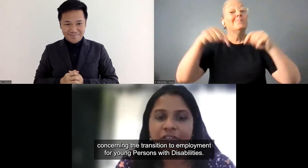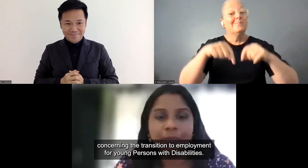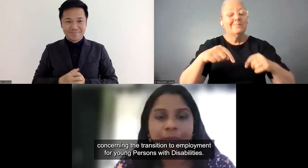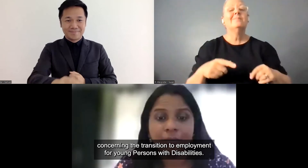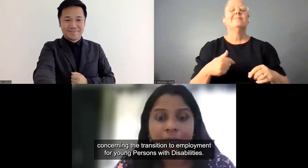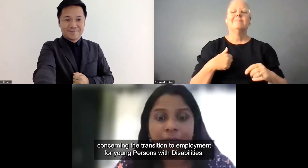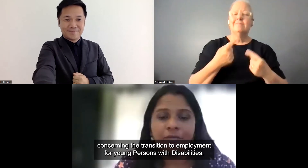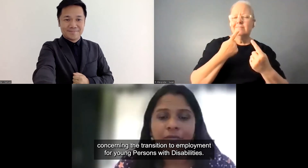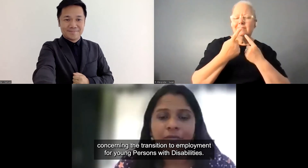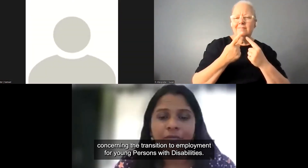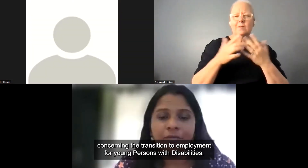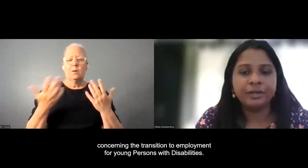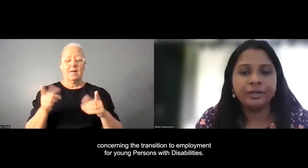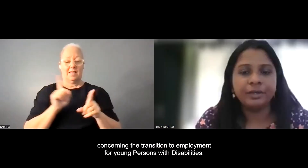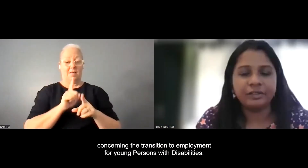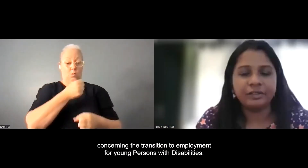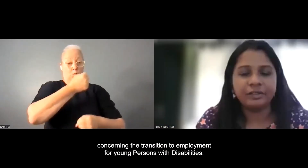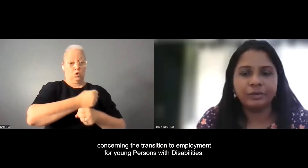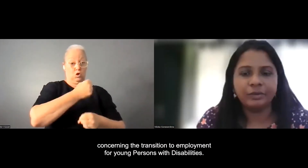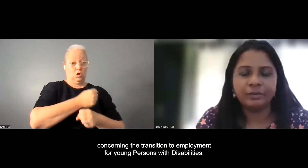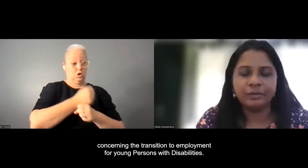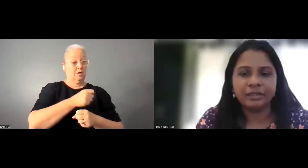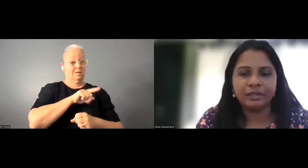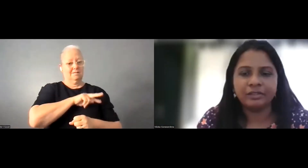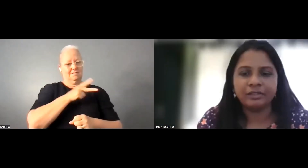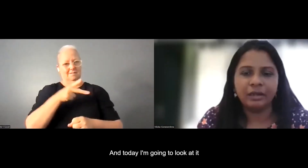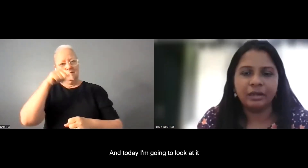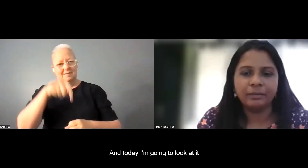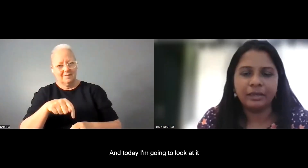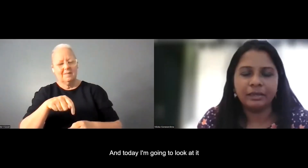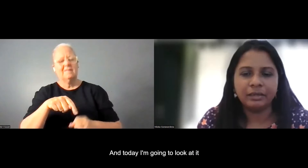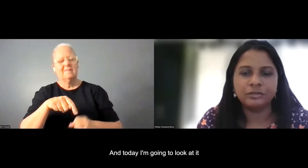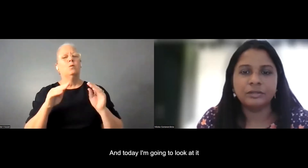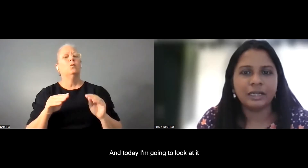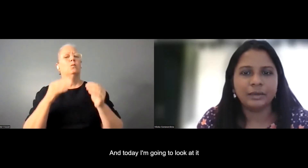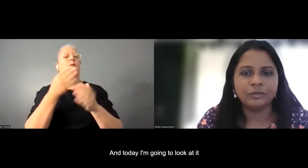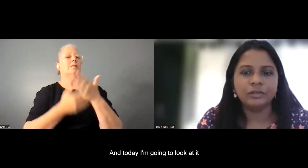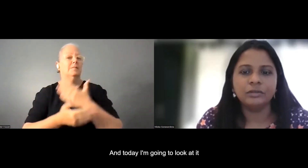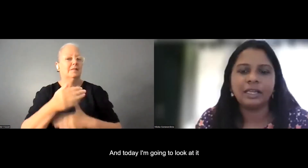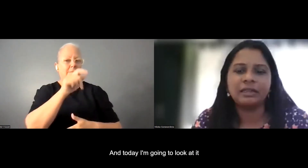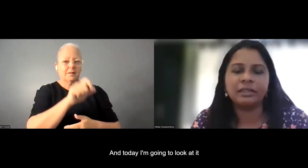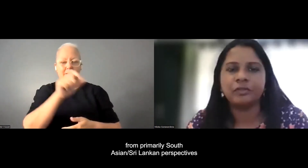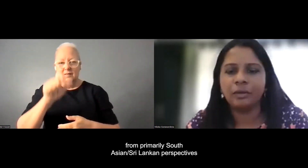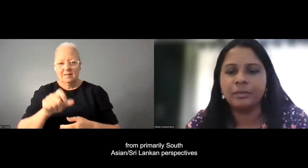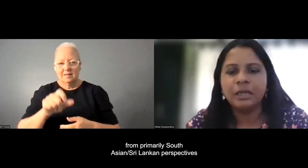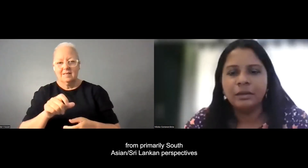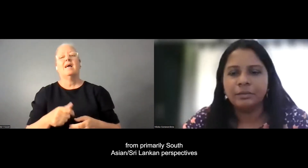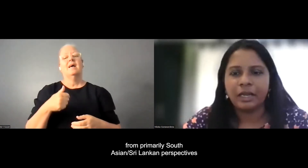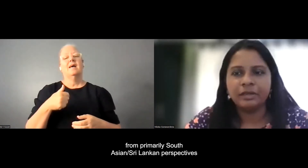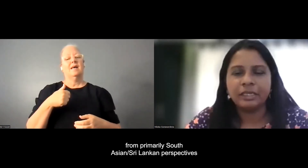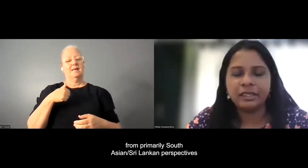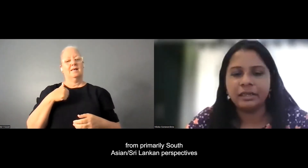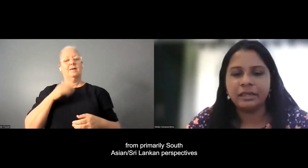transition to employment for young persons with disabilities um and uh today i'm going to look at it from